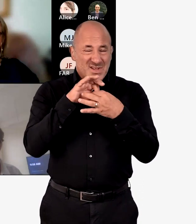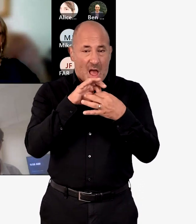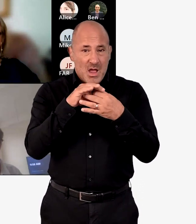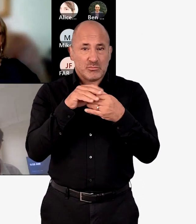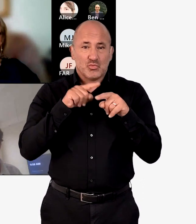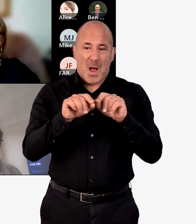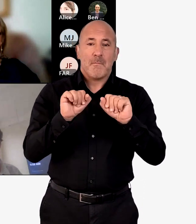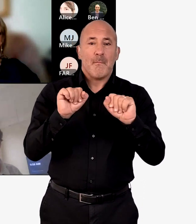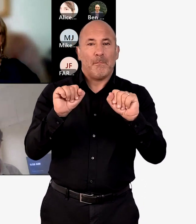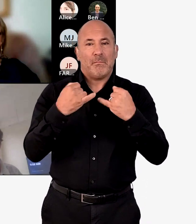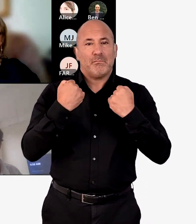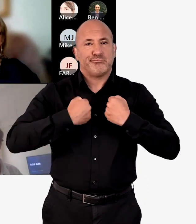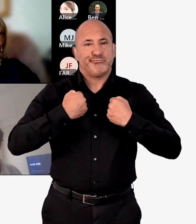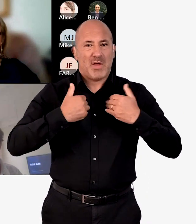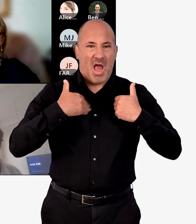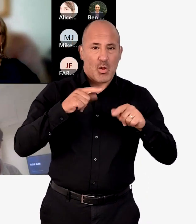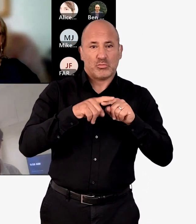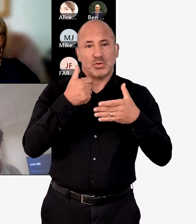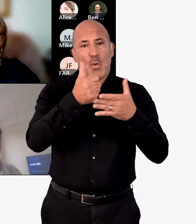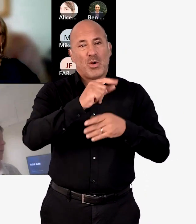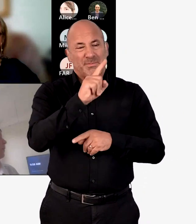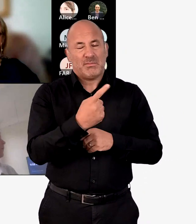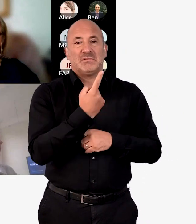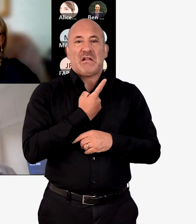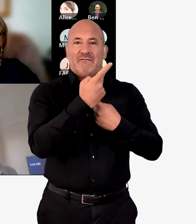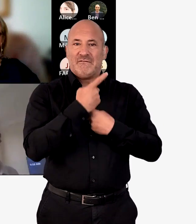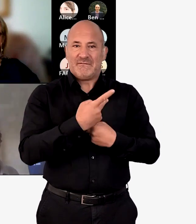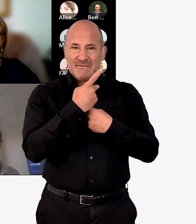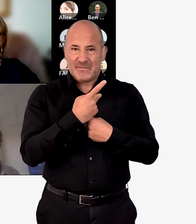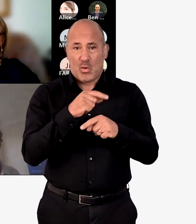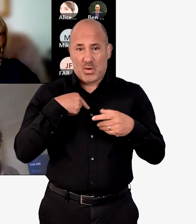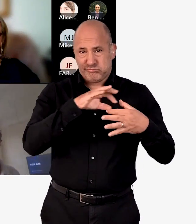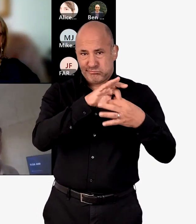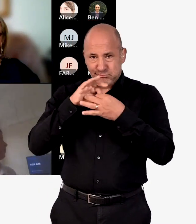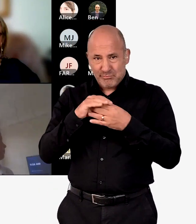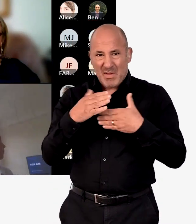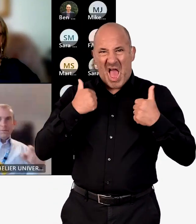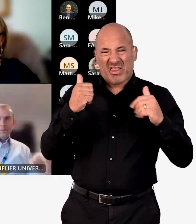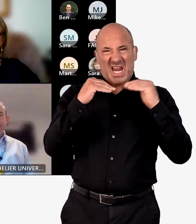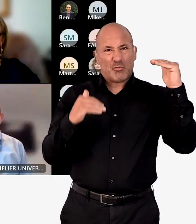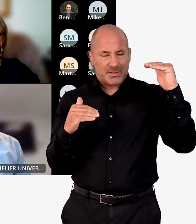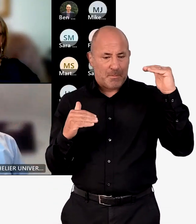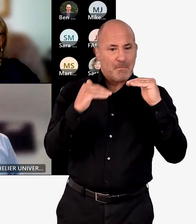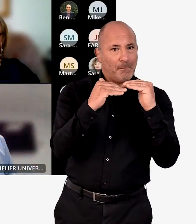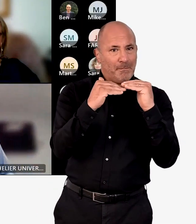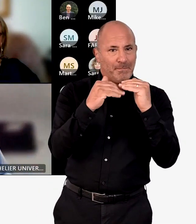And that is that we work together to prevent ill health and support people to self-care. That collectively we work to reduce health inequalities.